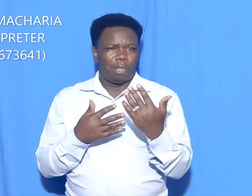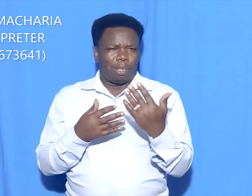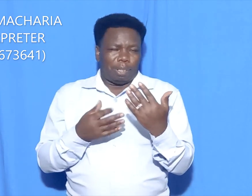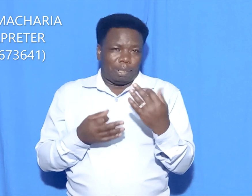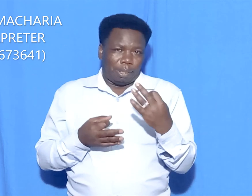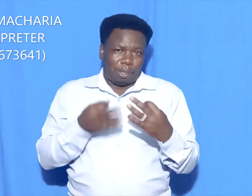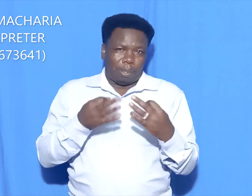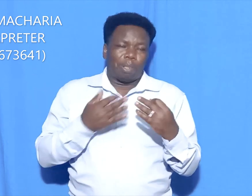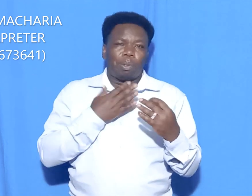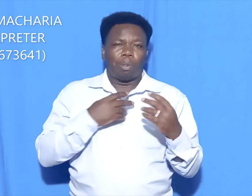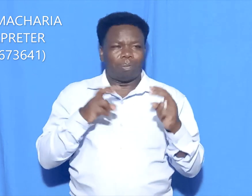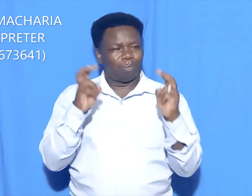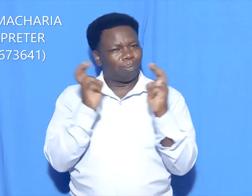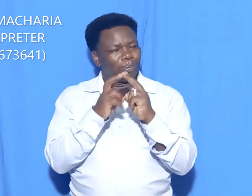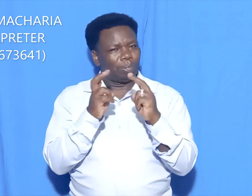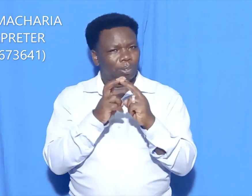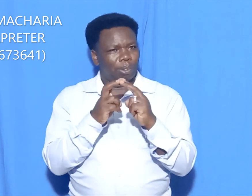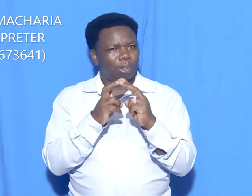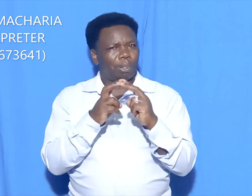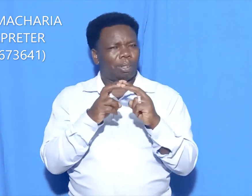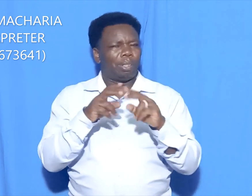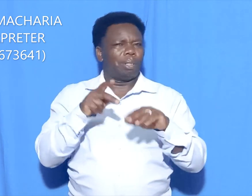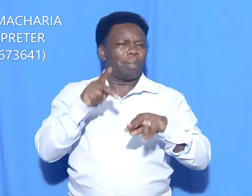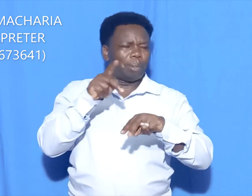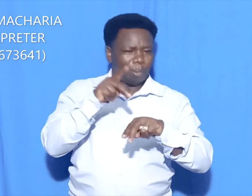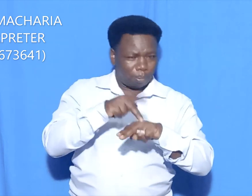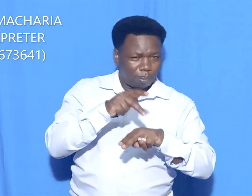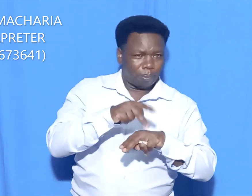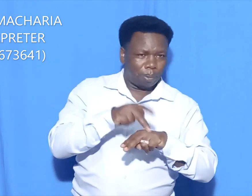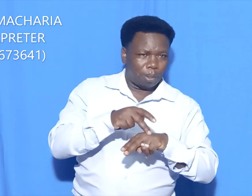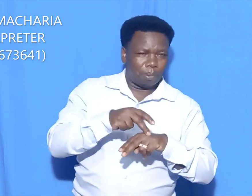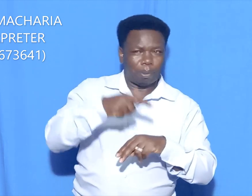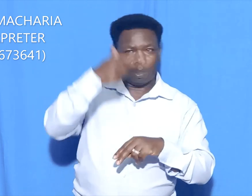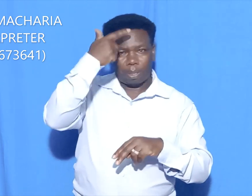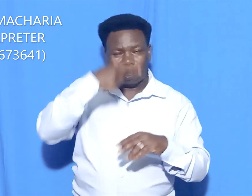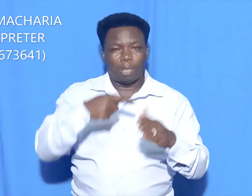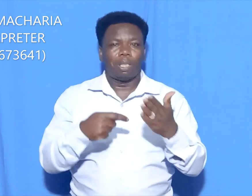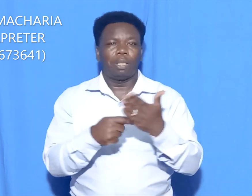contact the principal. The Catechical Trading Institute. You